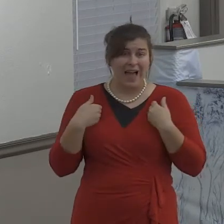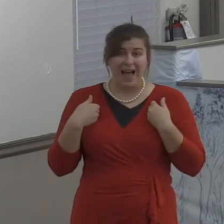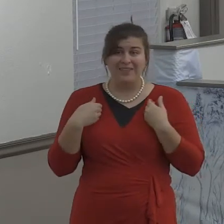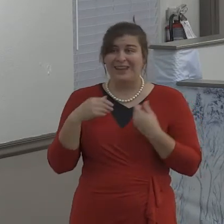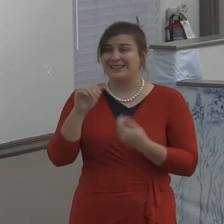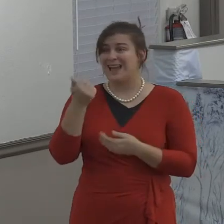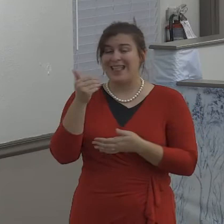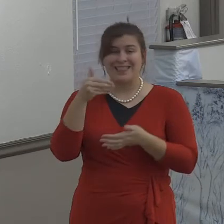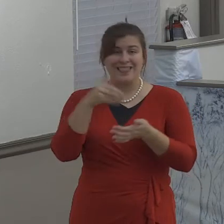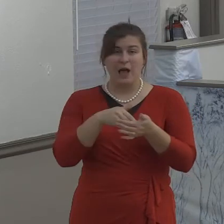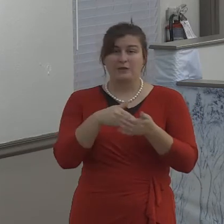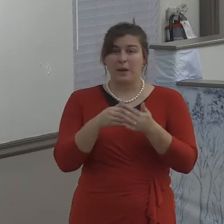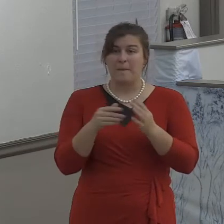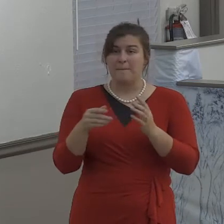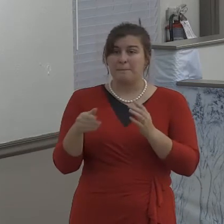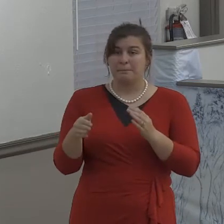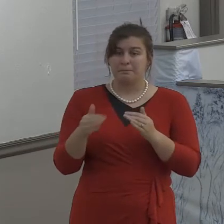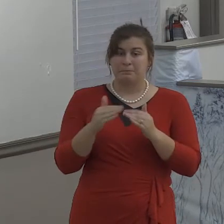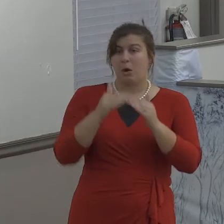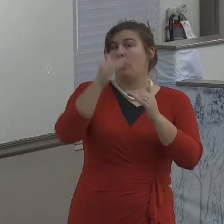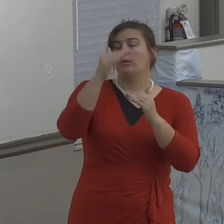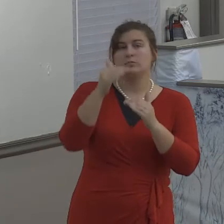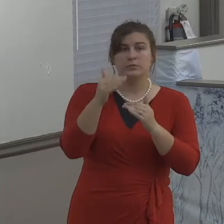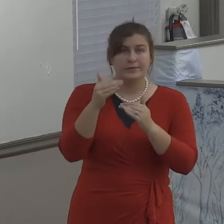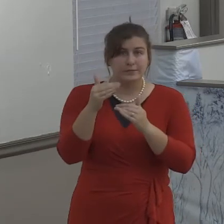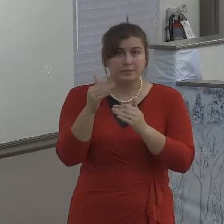That's, that's pretty alarming, isn't it?